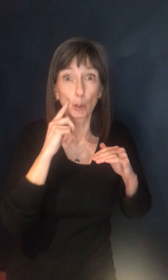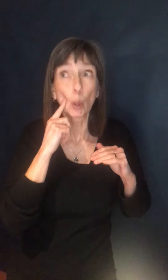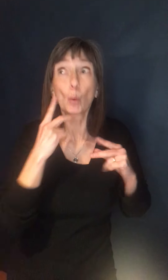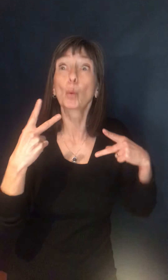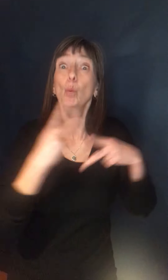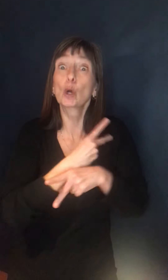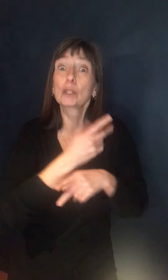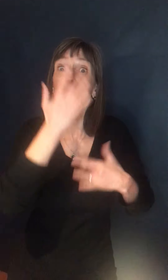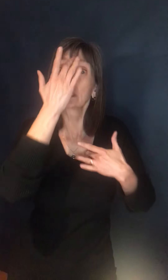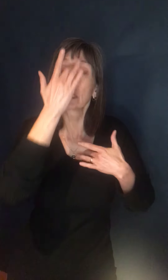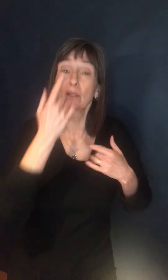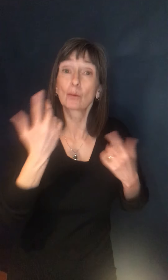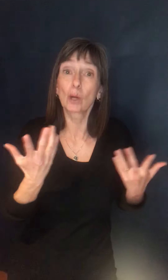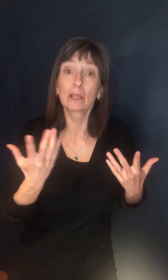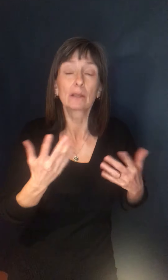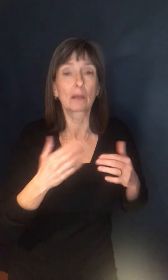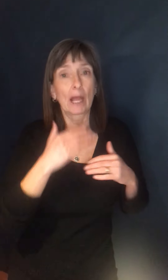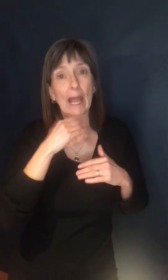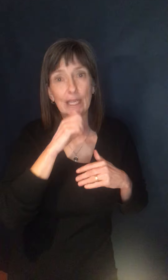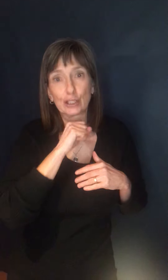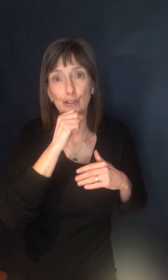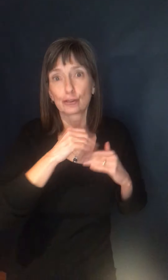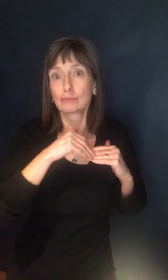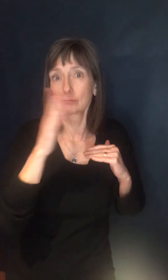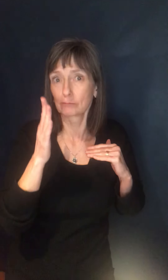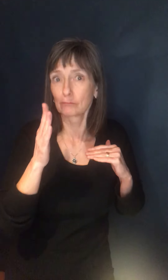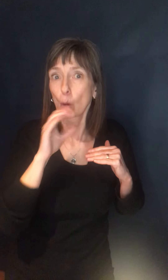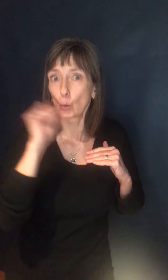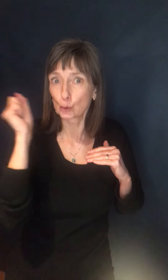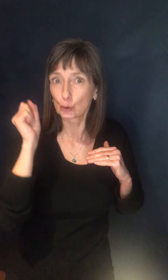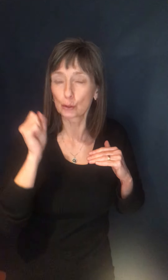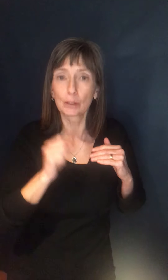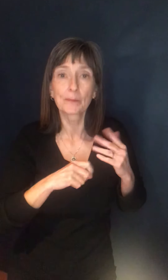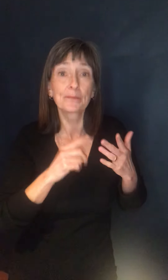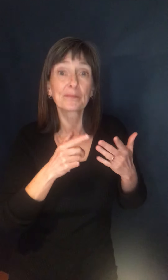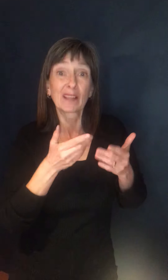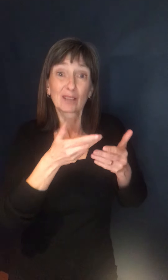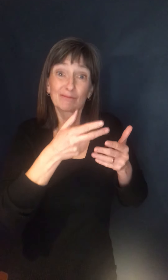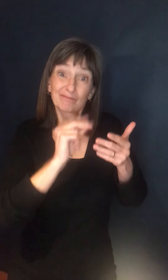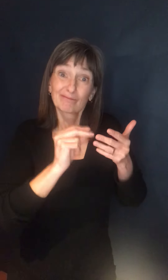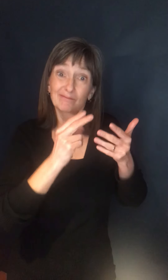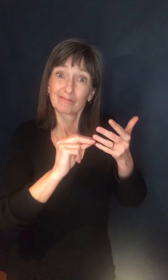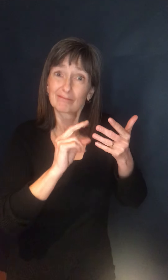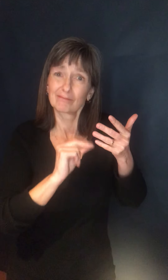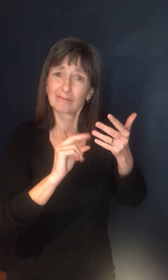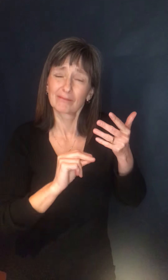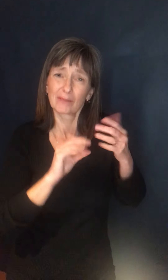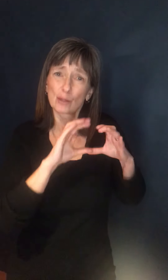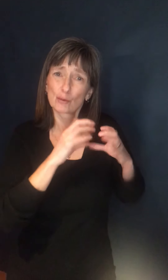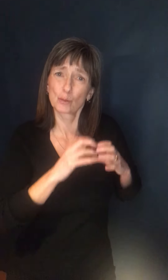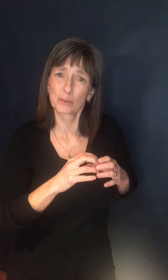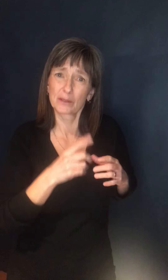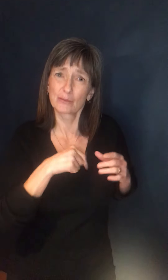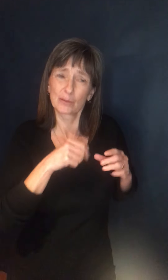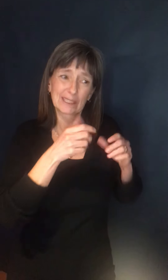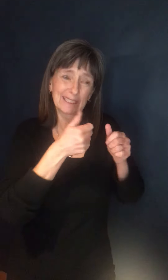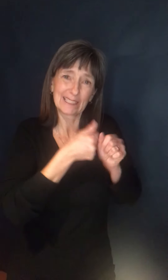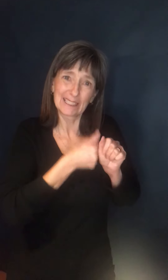severe disease. Um, and, uh, and then we'll be moving through the rest of the categories that are in the list that we've put up